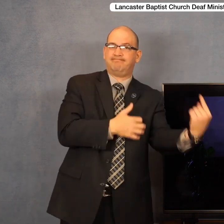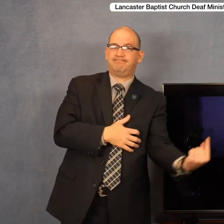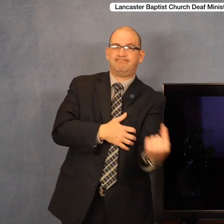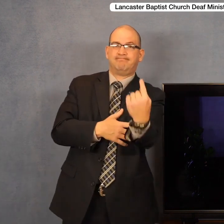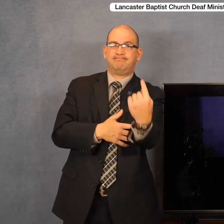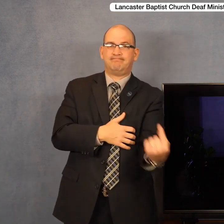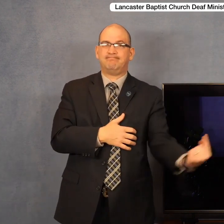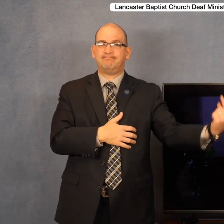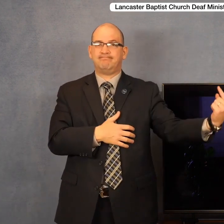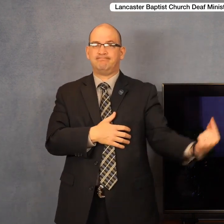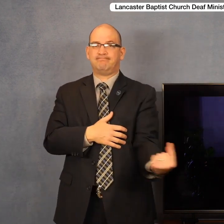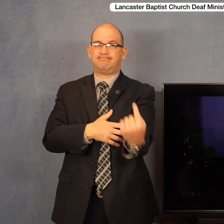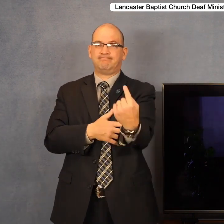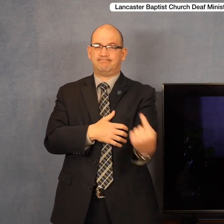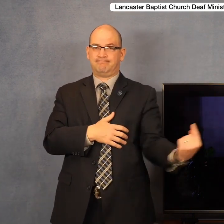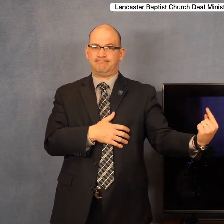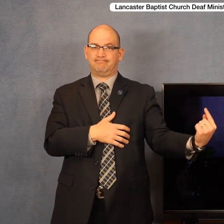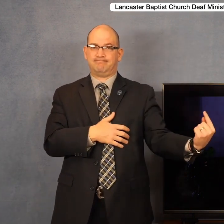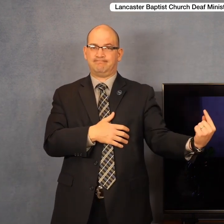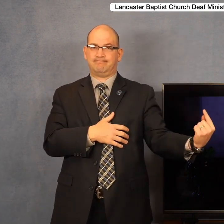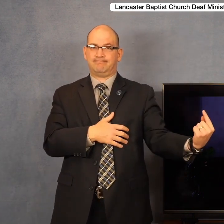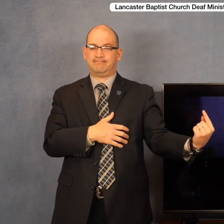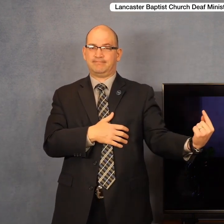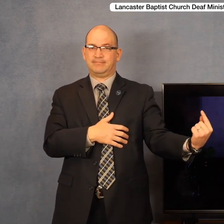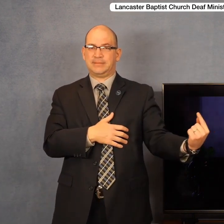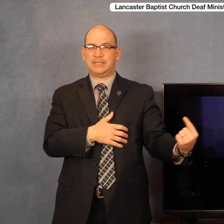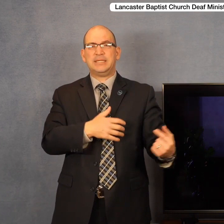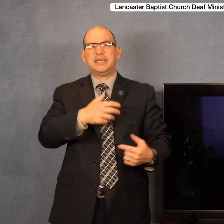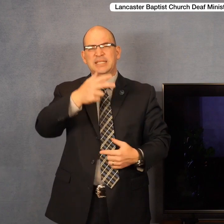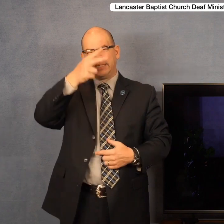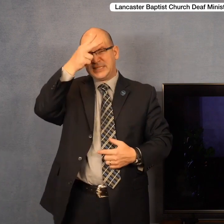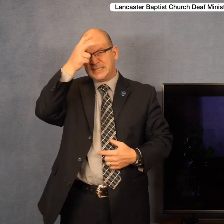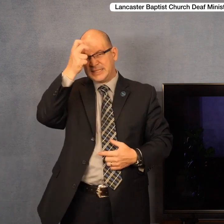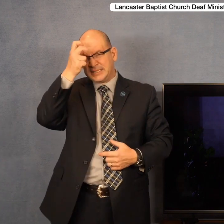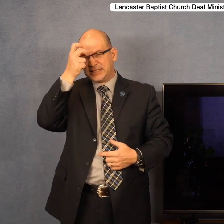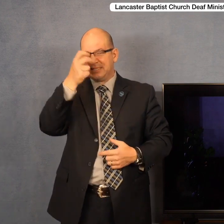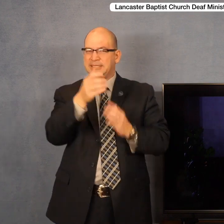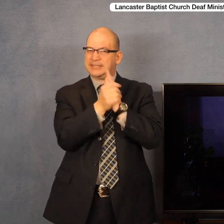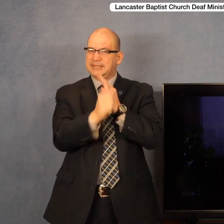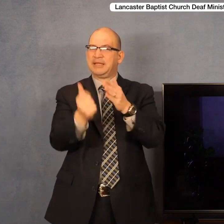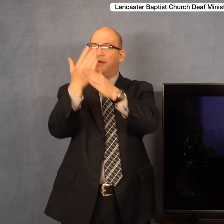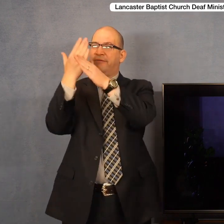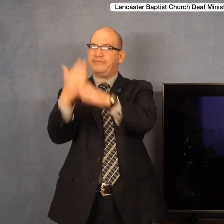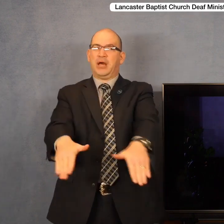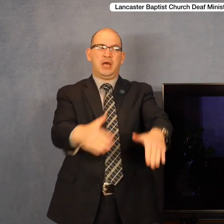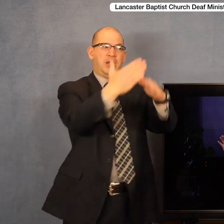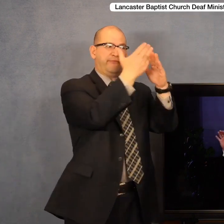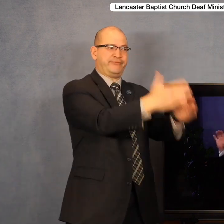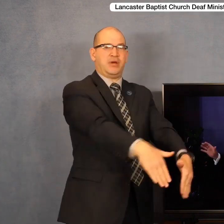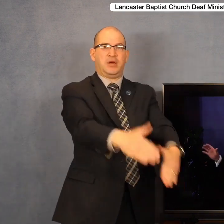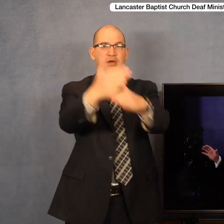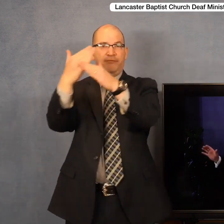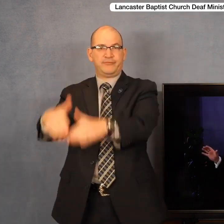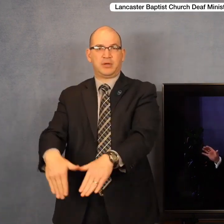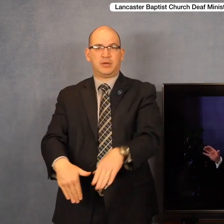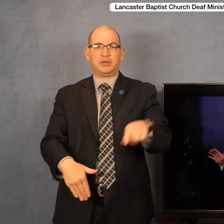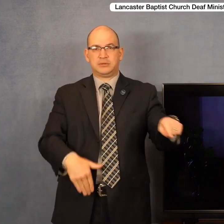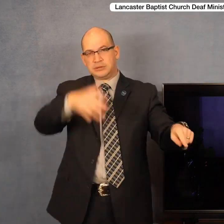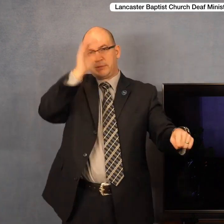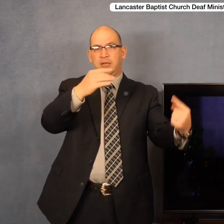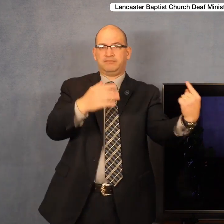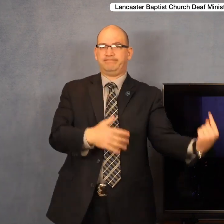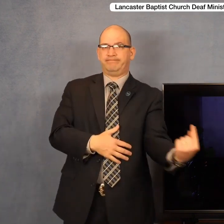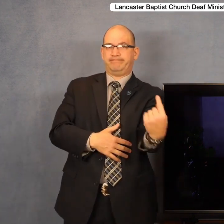Gadara. But Satan is a divider. And Satan had caused him to be distanced